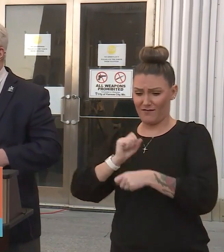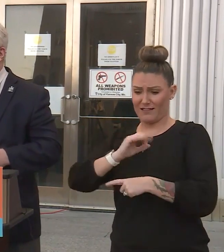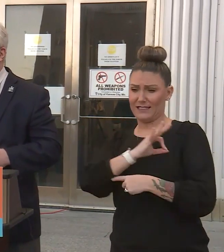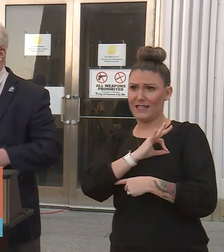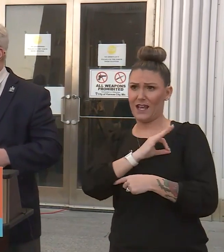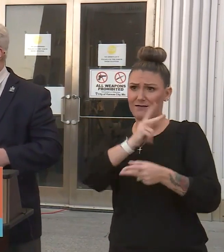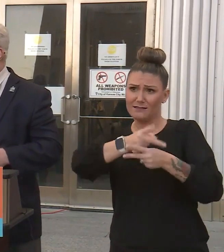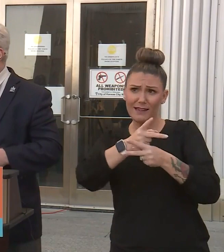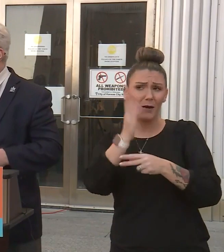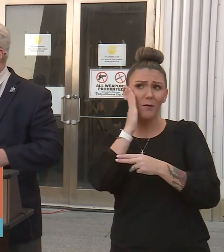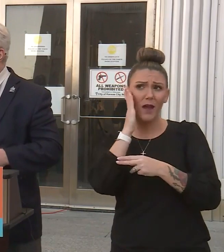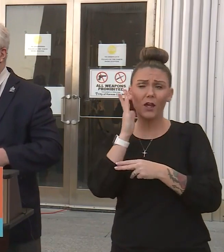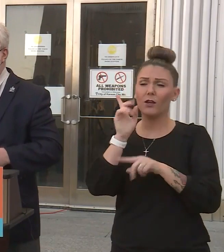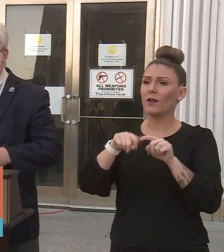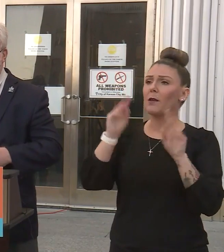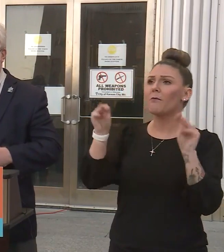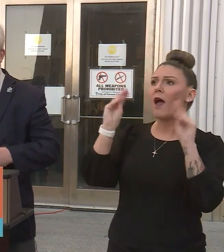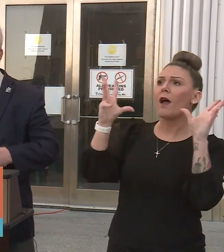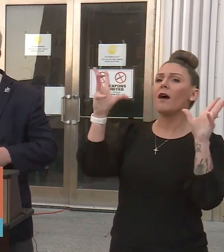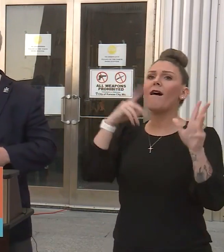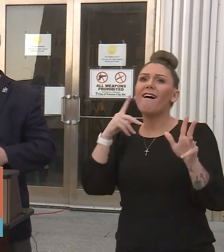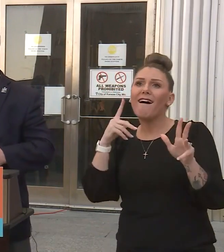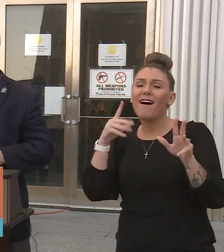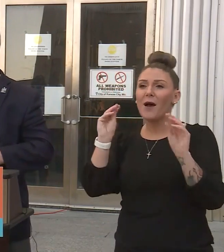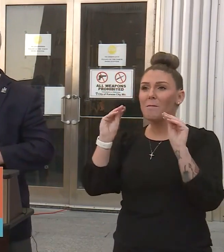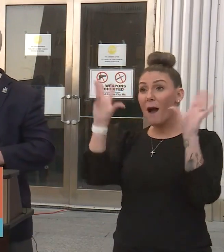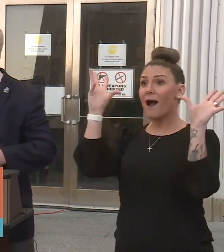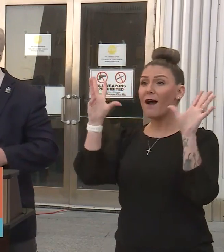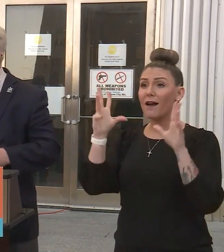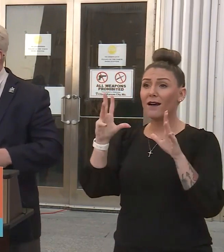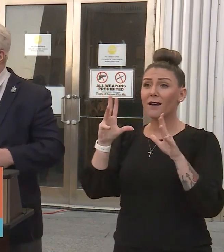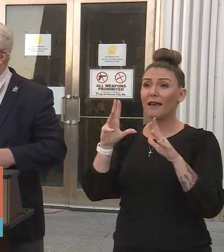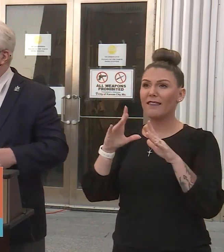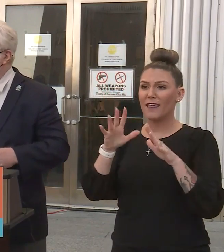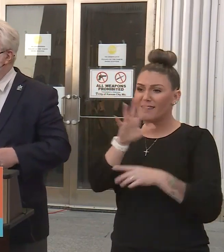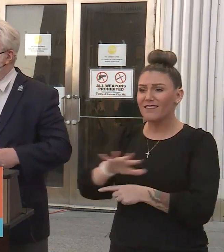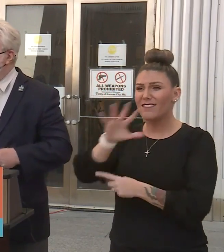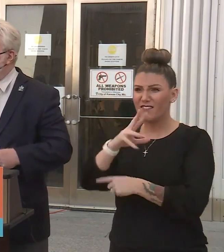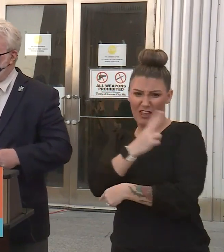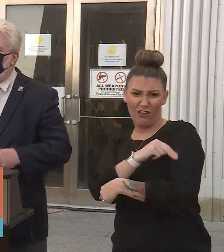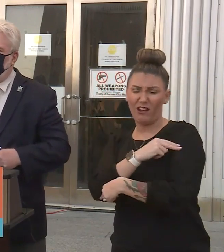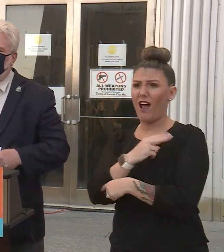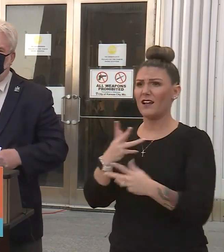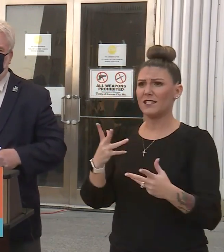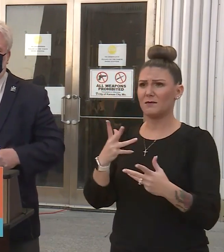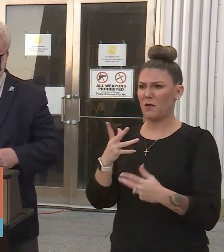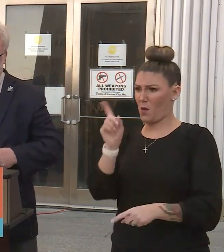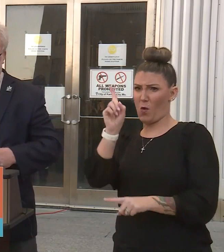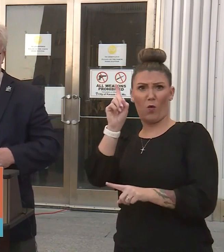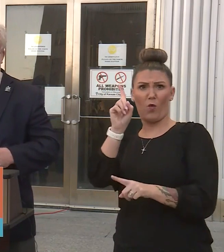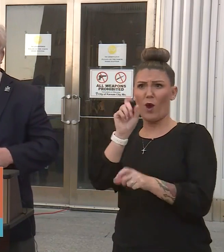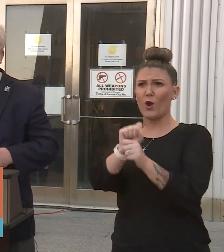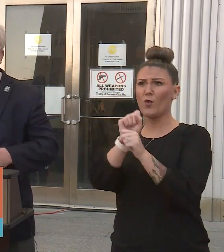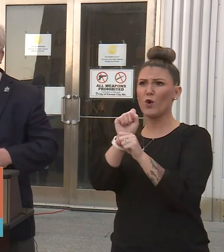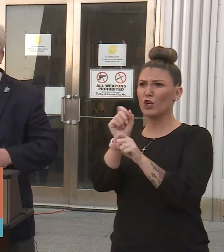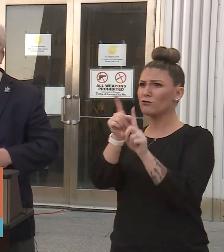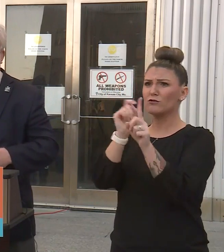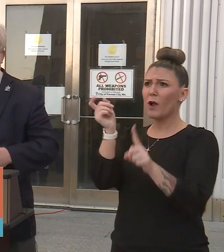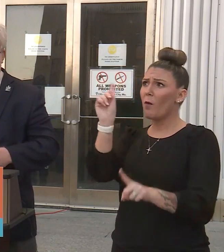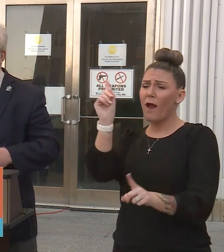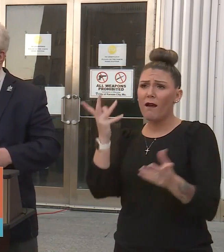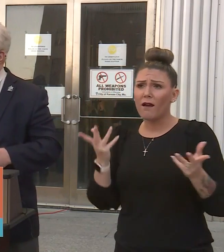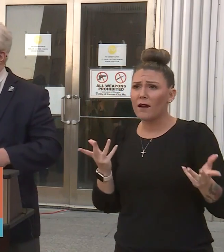we can't magically wave a wand and think we're going to set up a field hospital because where are those workers going to come from?